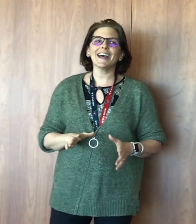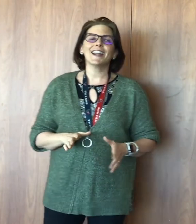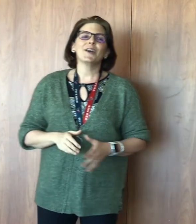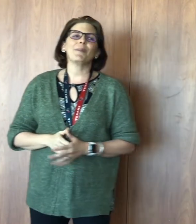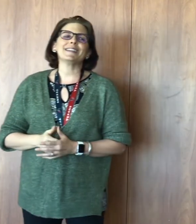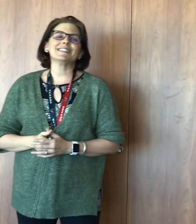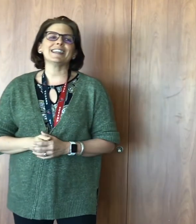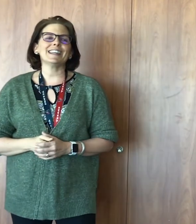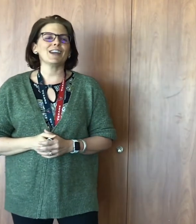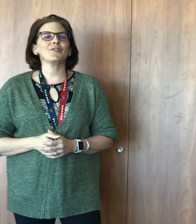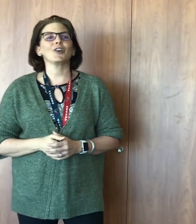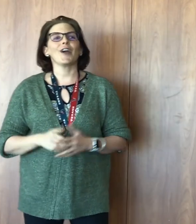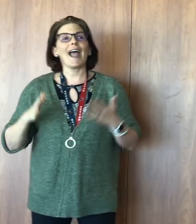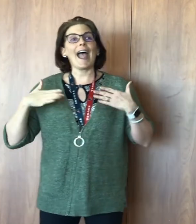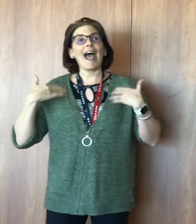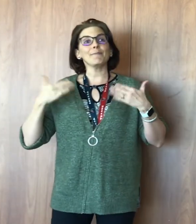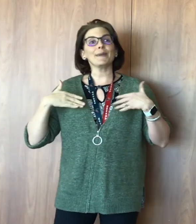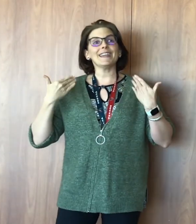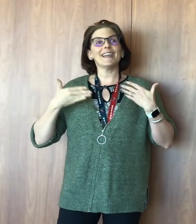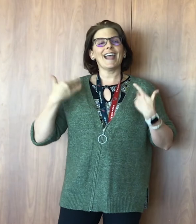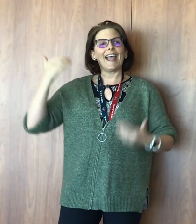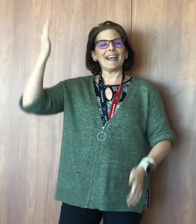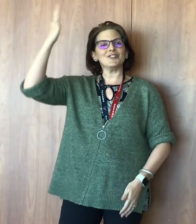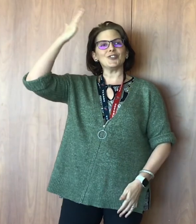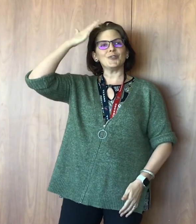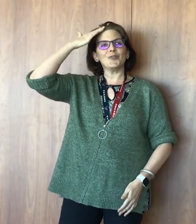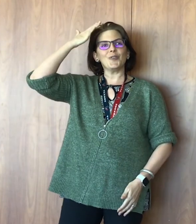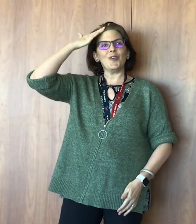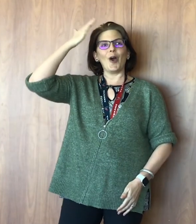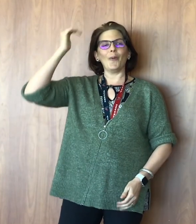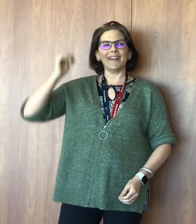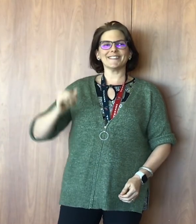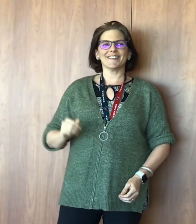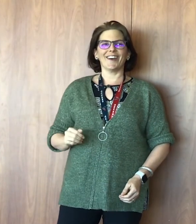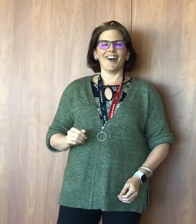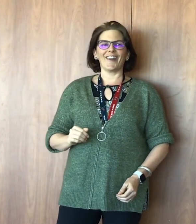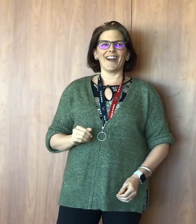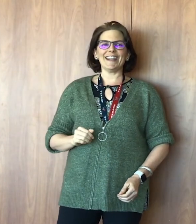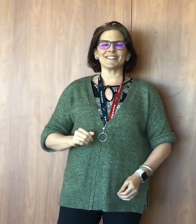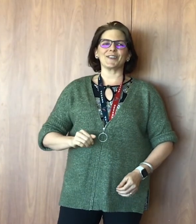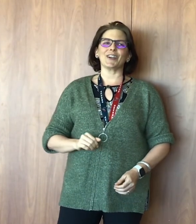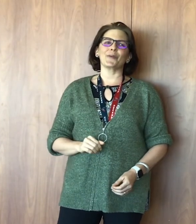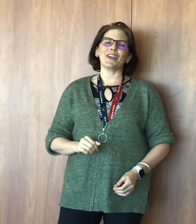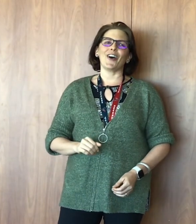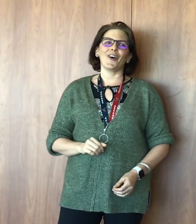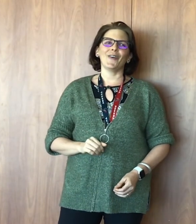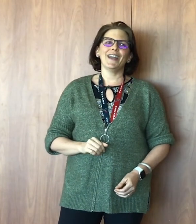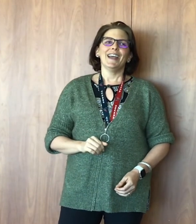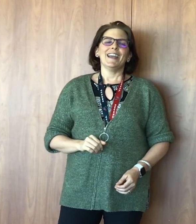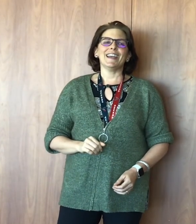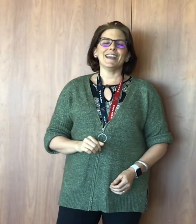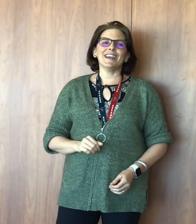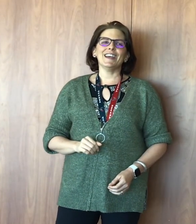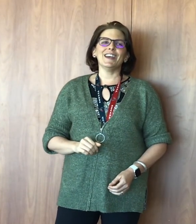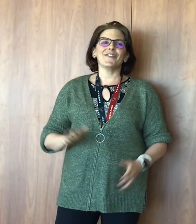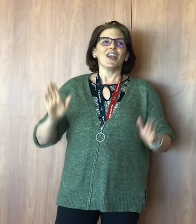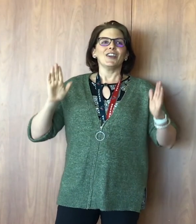by singing if you're happy and you know it. All right, so here we go. If you're